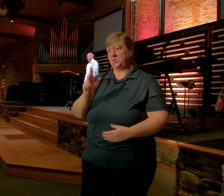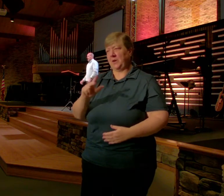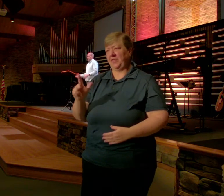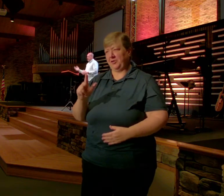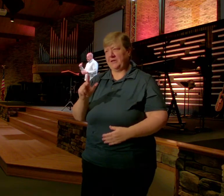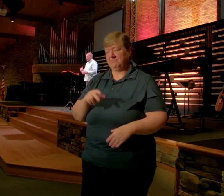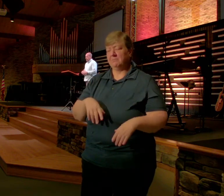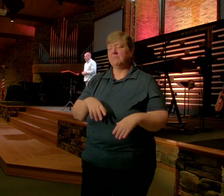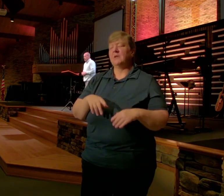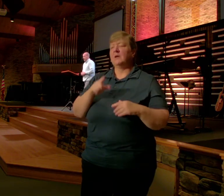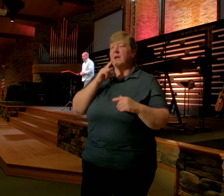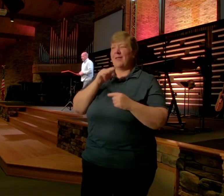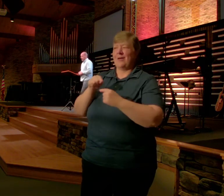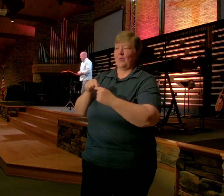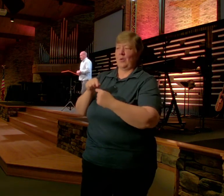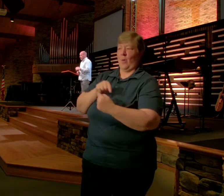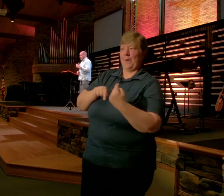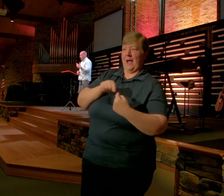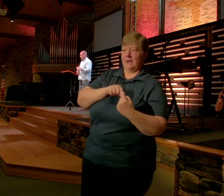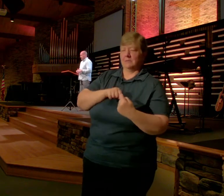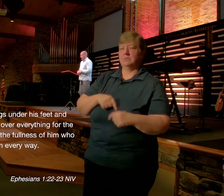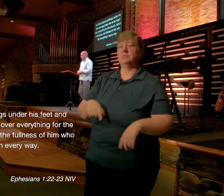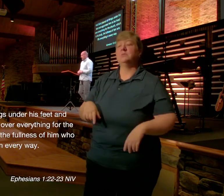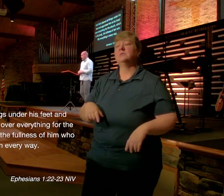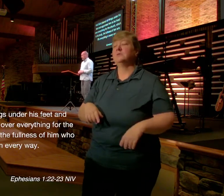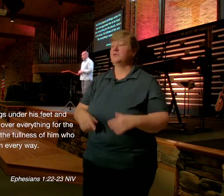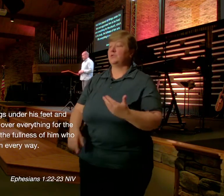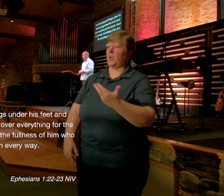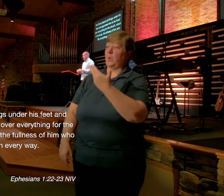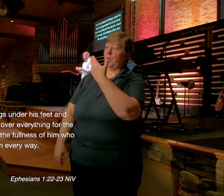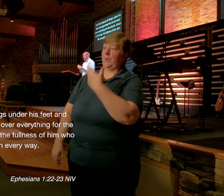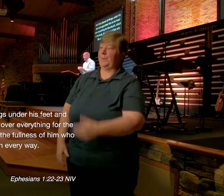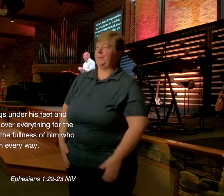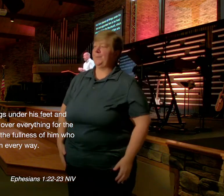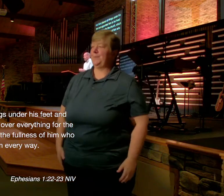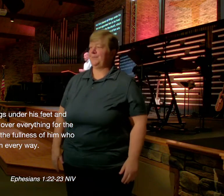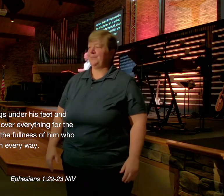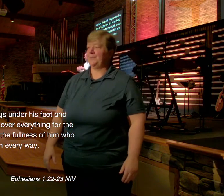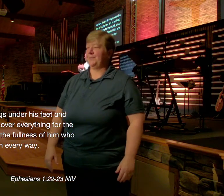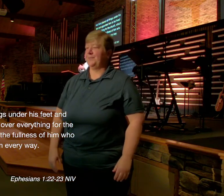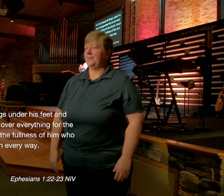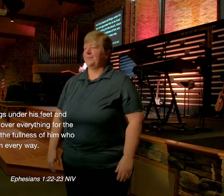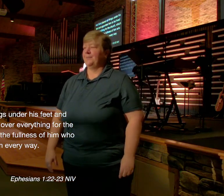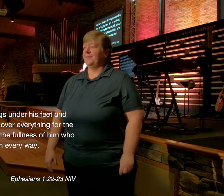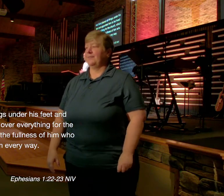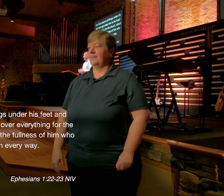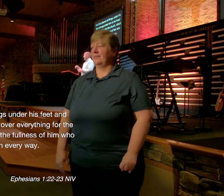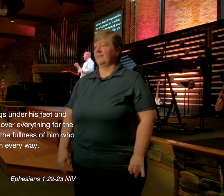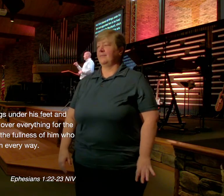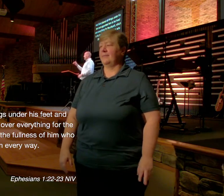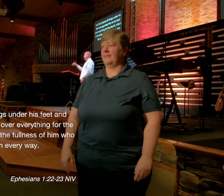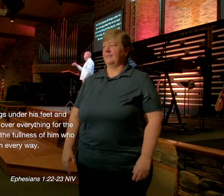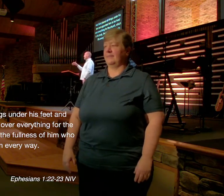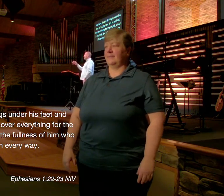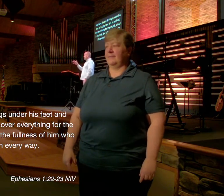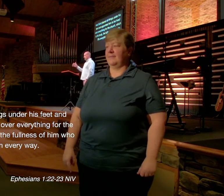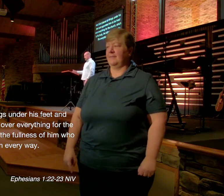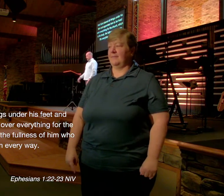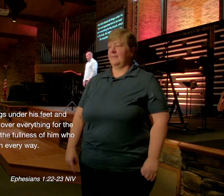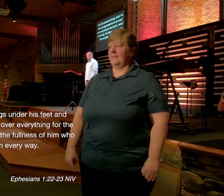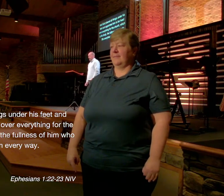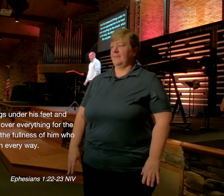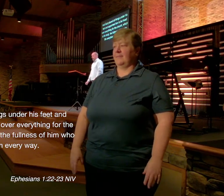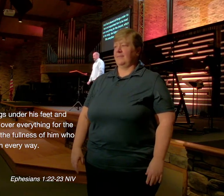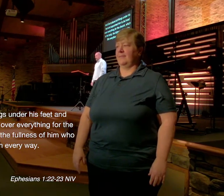And then we'll work Our way back So chapter 1 22 says this And God placed All things Under his feet That's